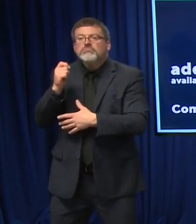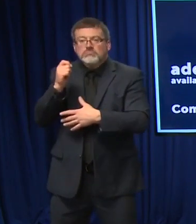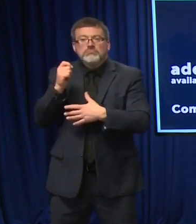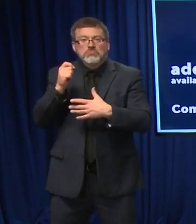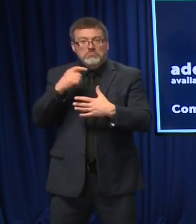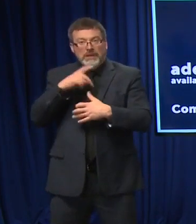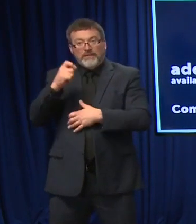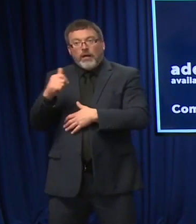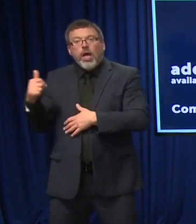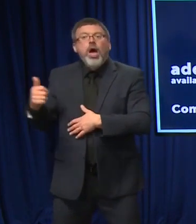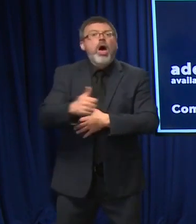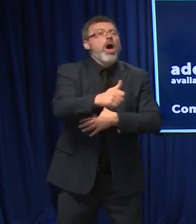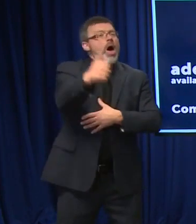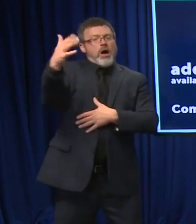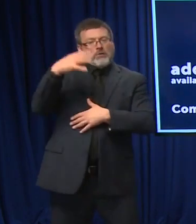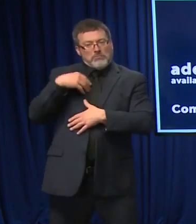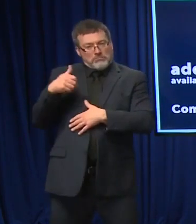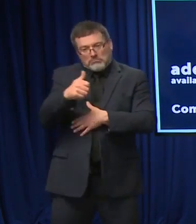symptomatic.